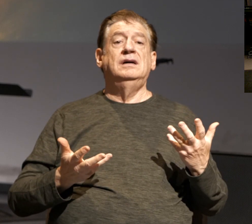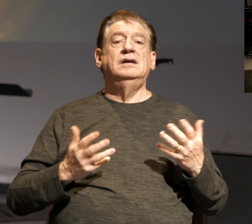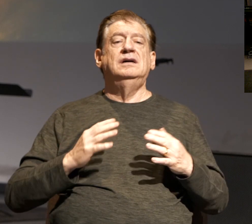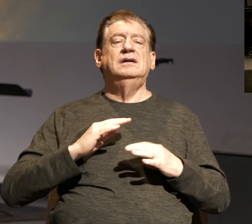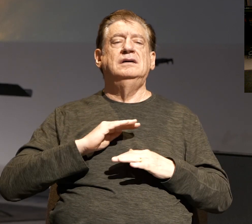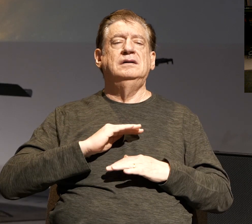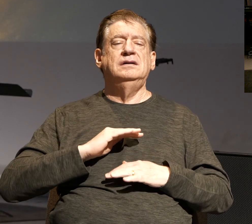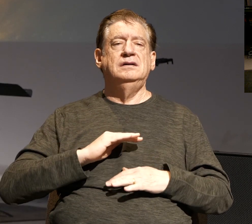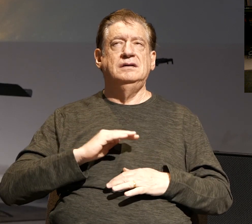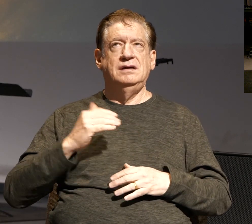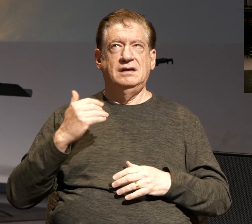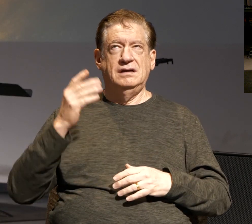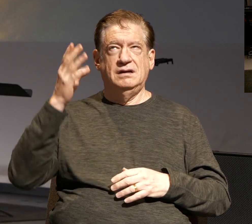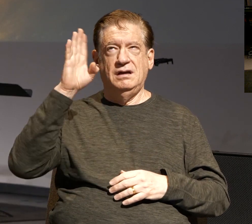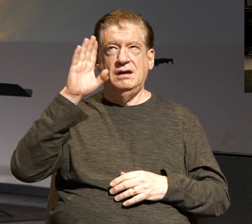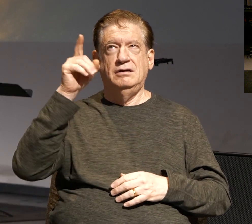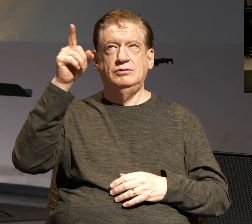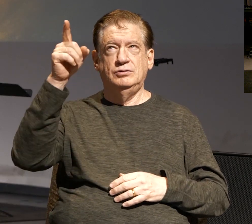God, you're faithful.